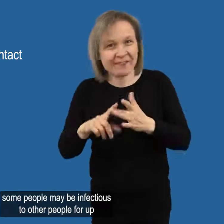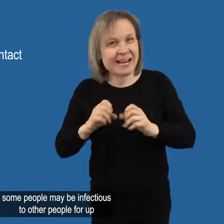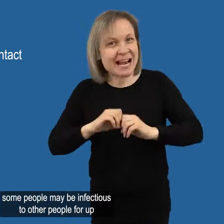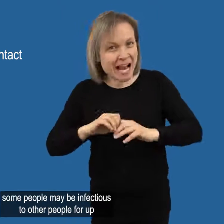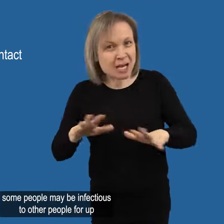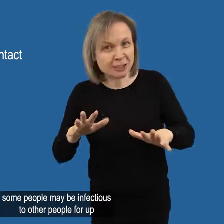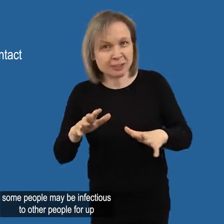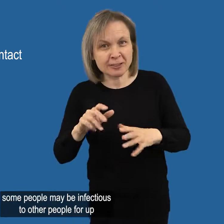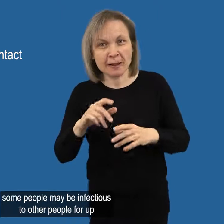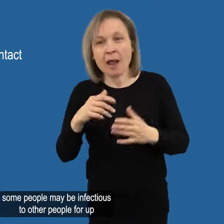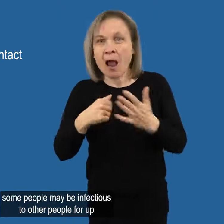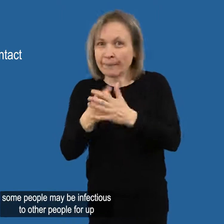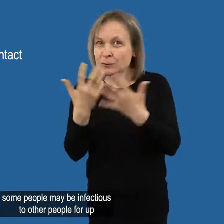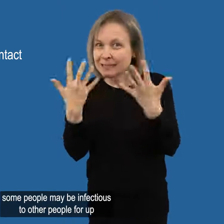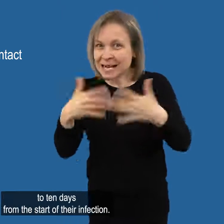days from the start of their infection